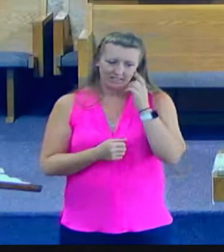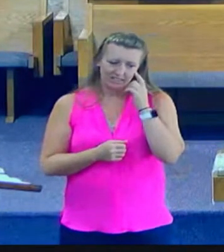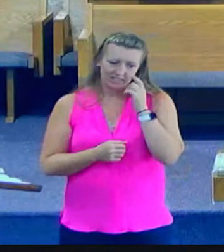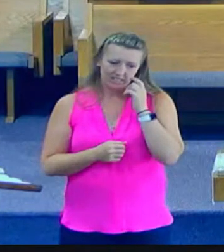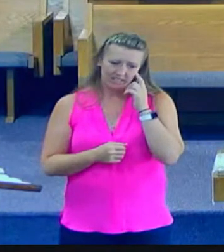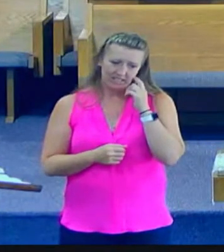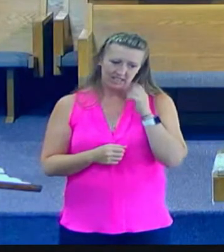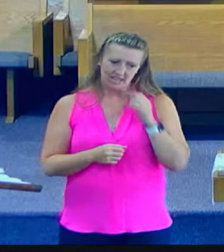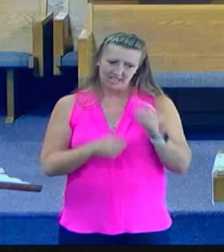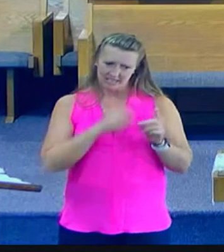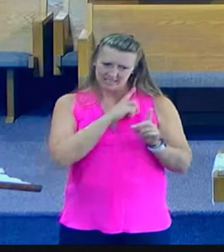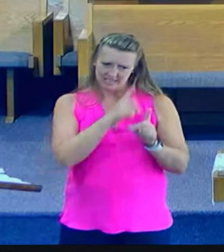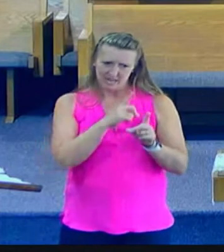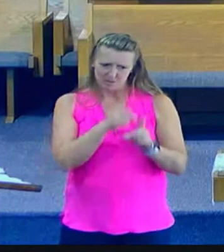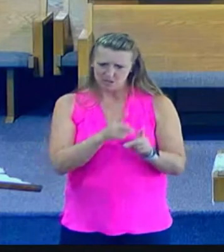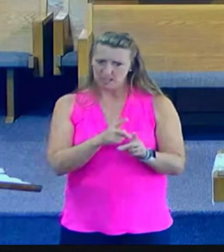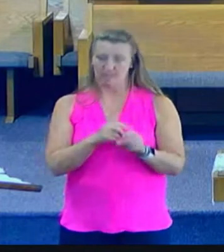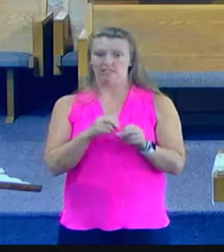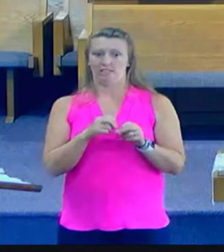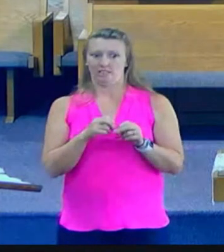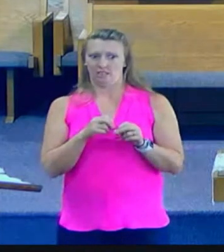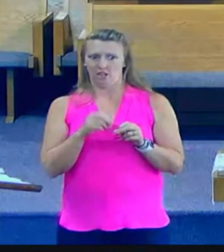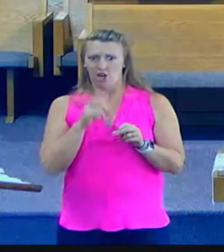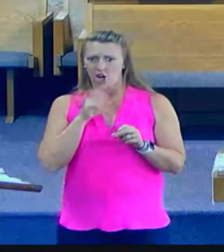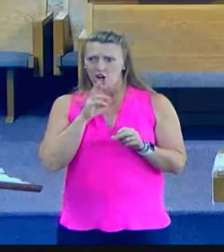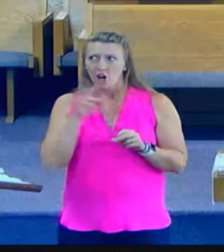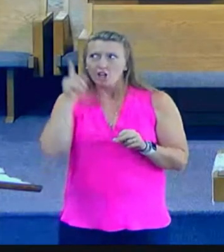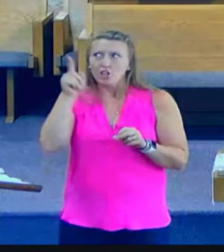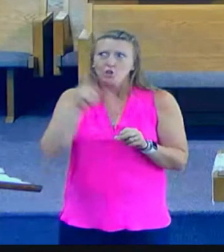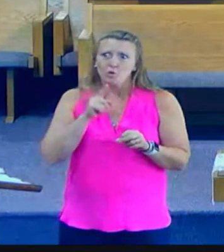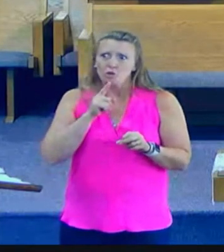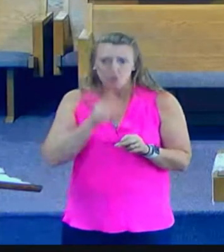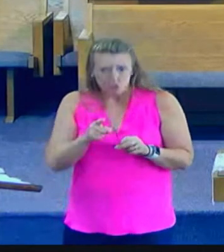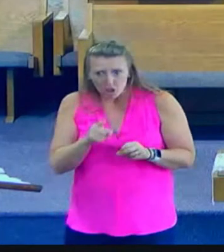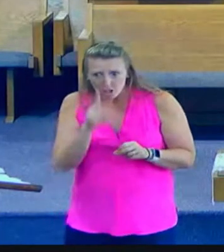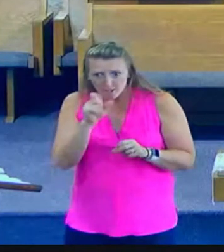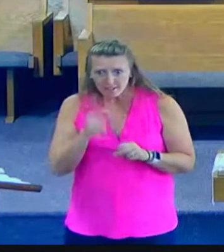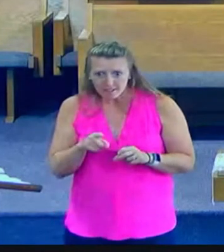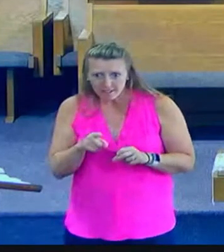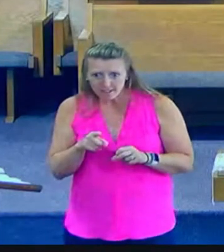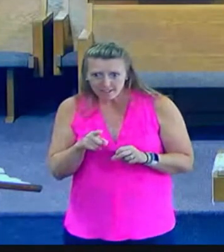up like the serpent in the wilderness as he told Nehemiah